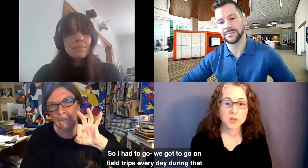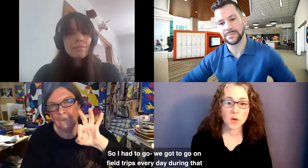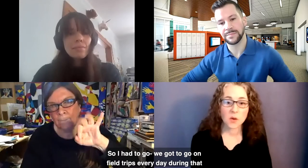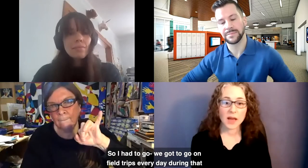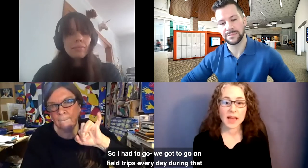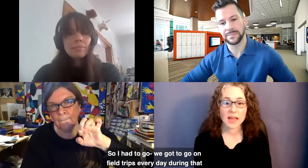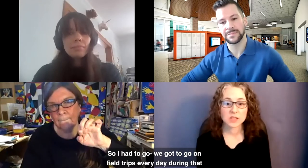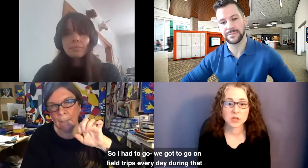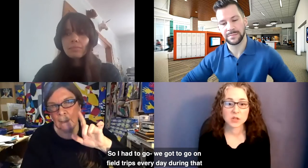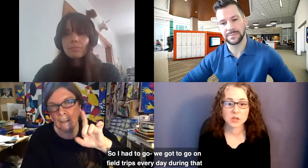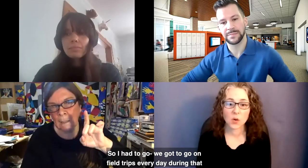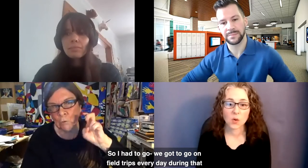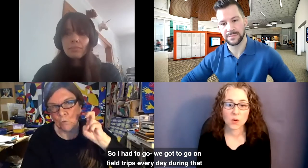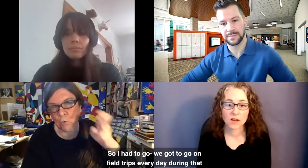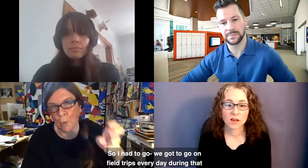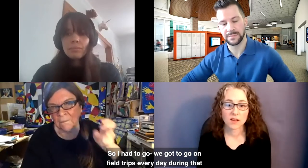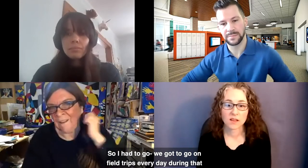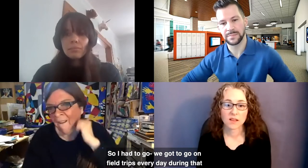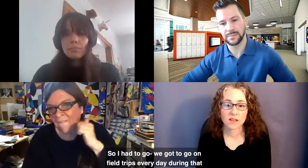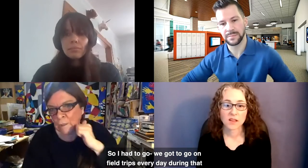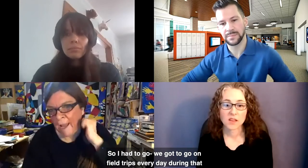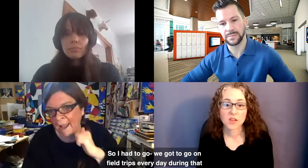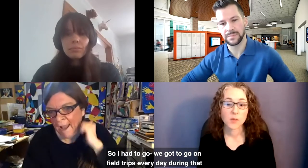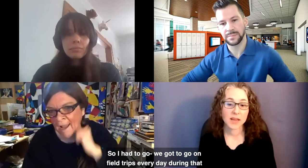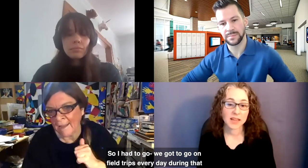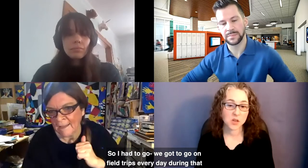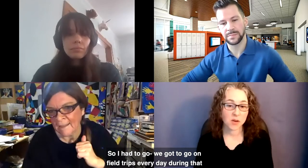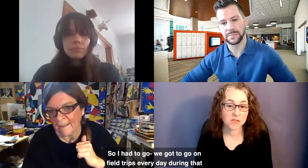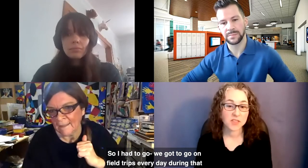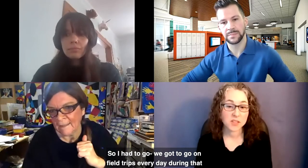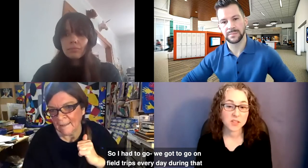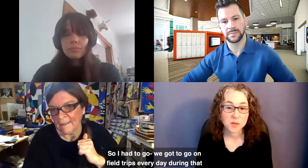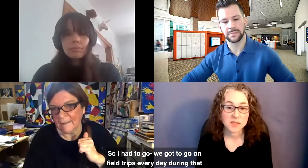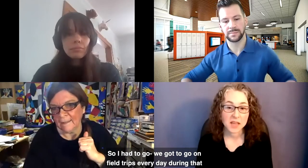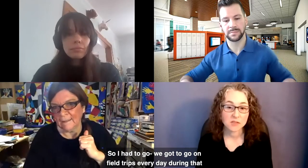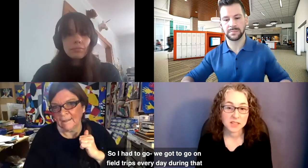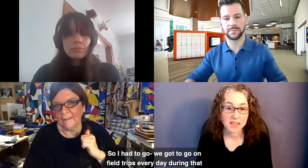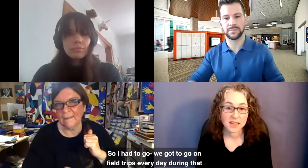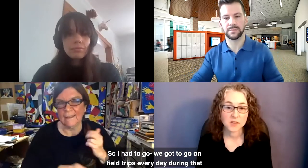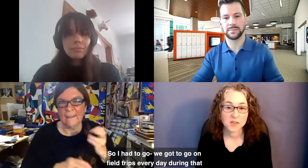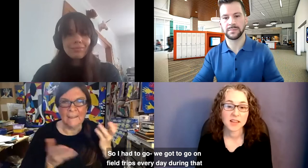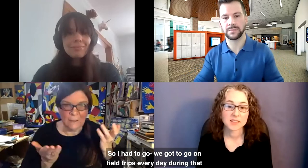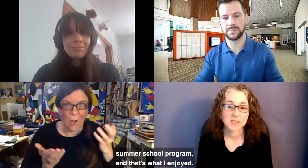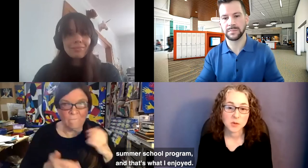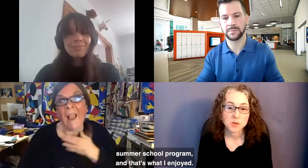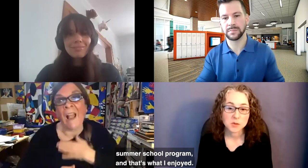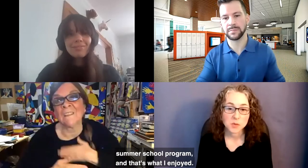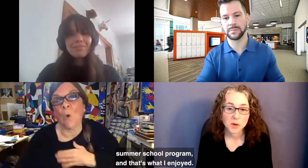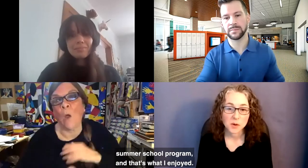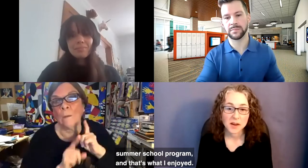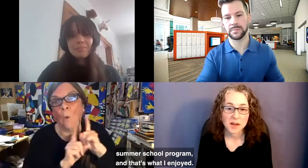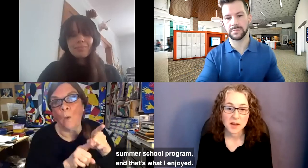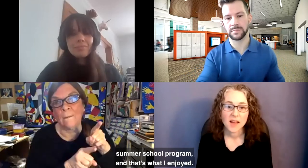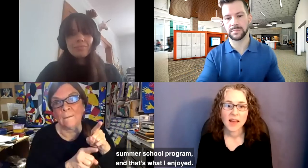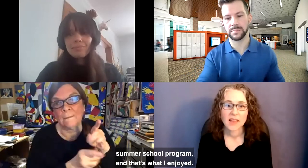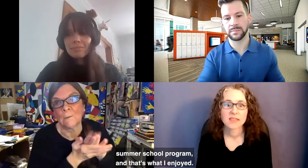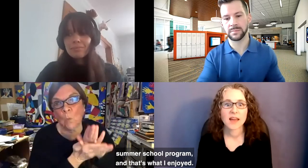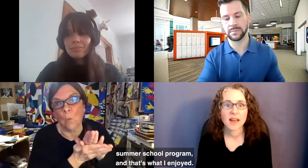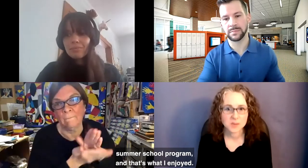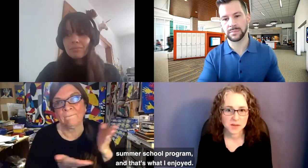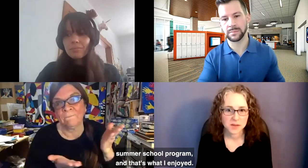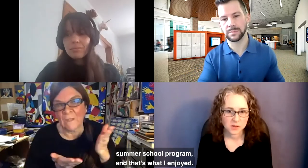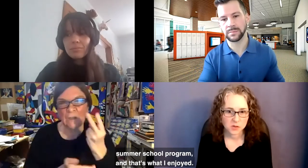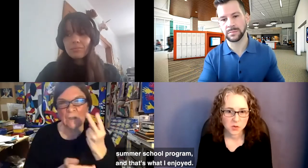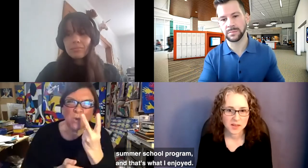So, I had to go, you know, we got to go on field trips every day during that summer school program, and